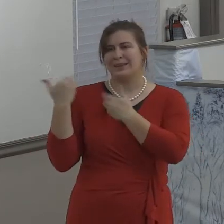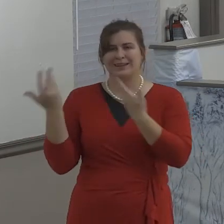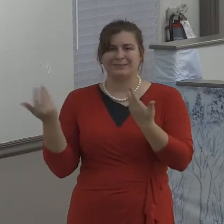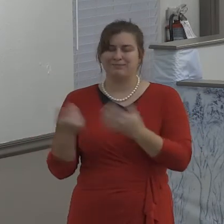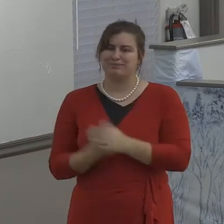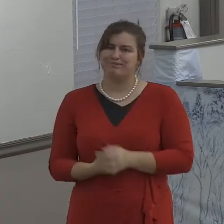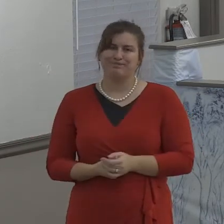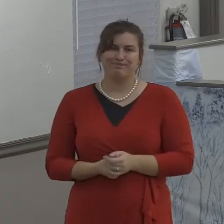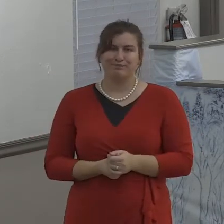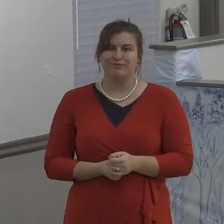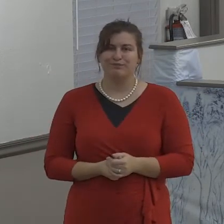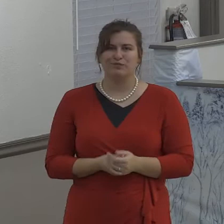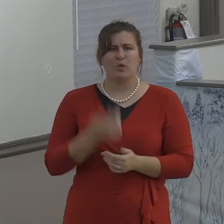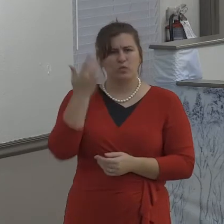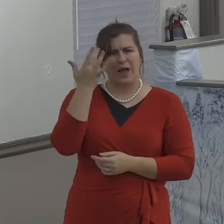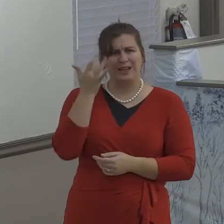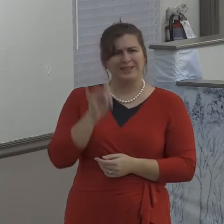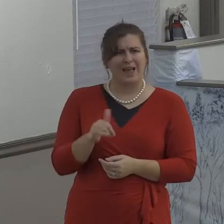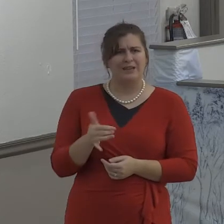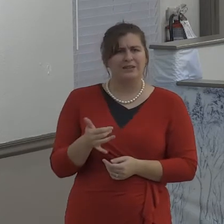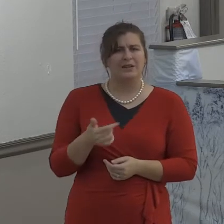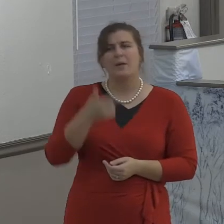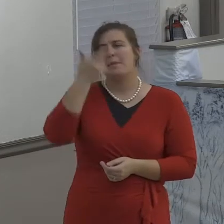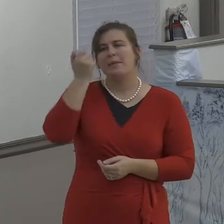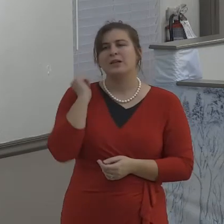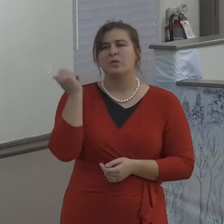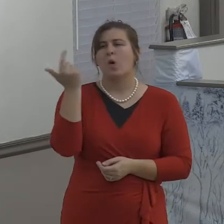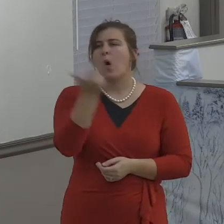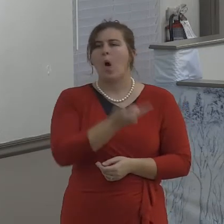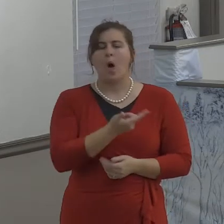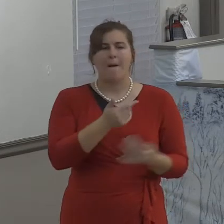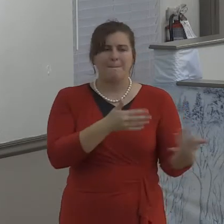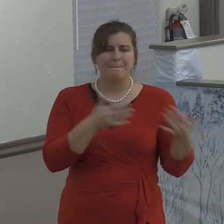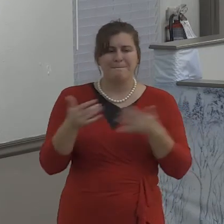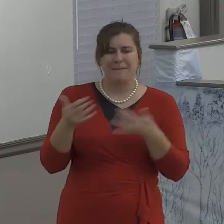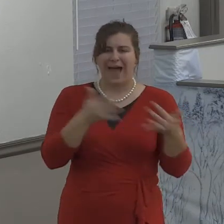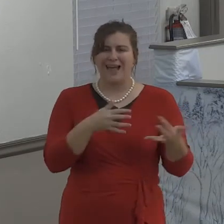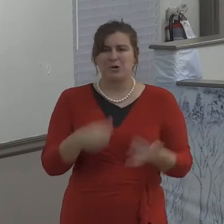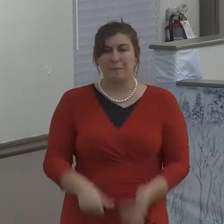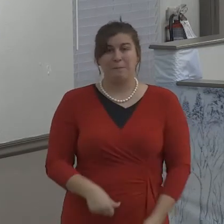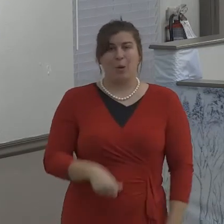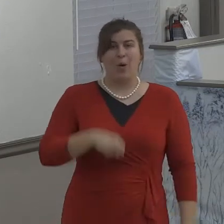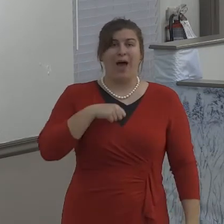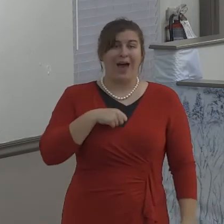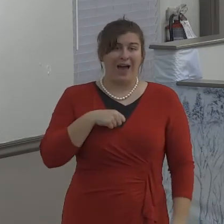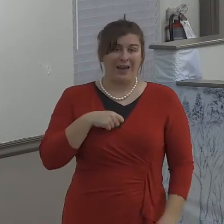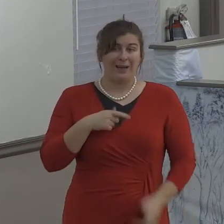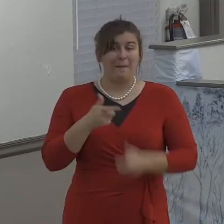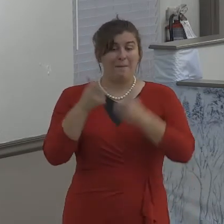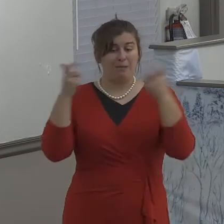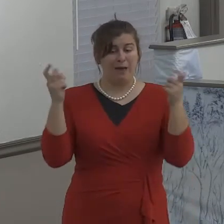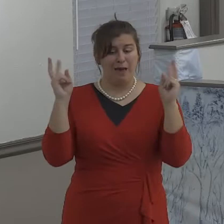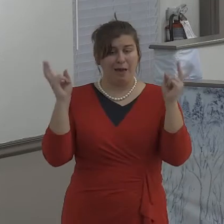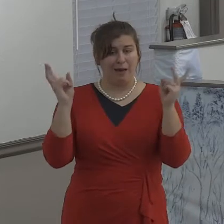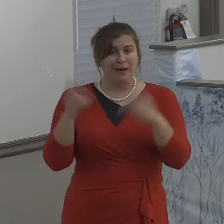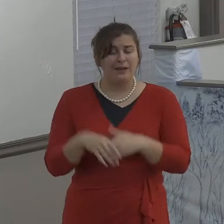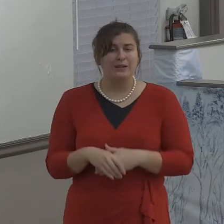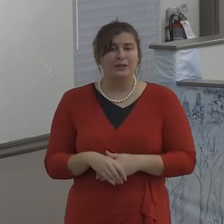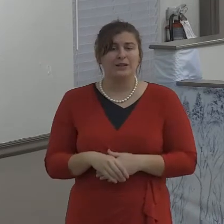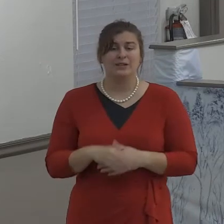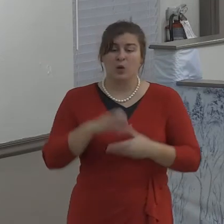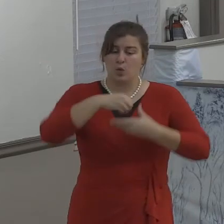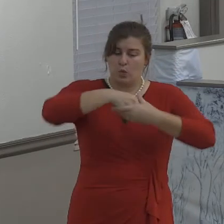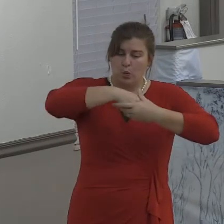it's often times very difficult for some reason for some people to ever